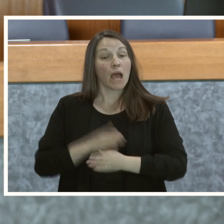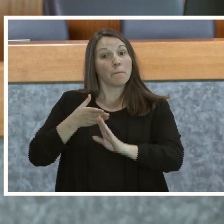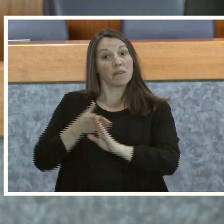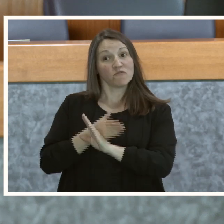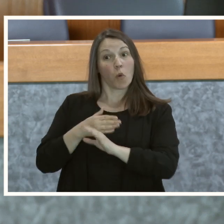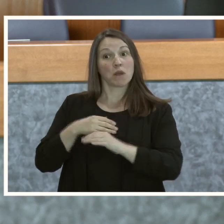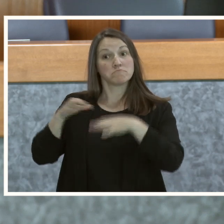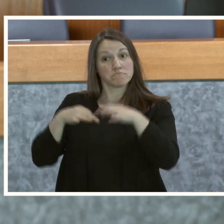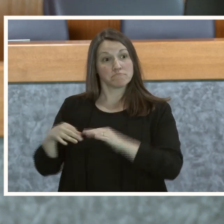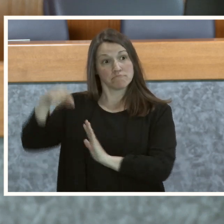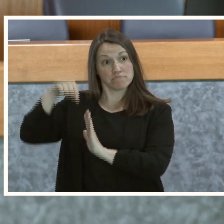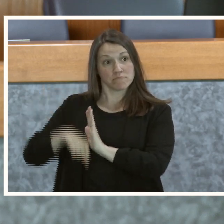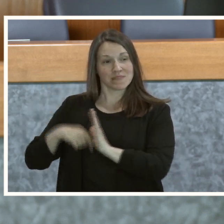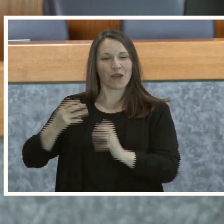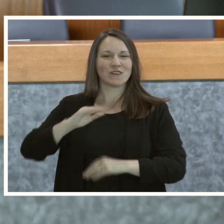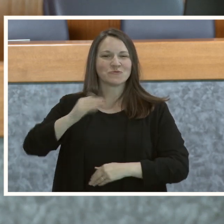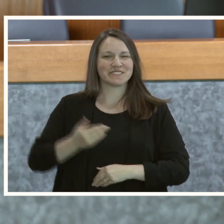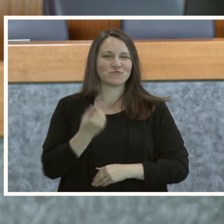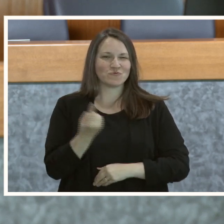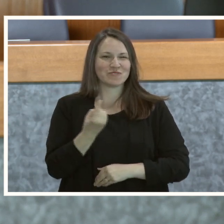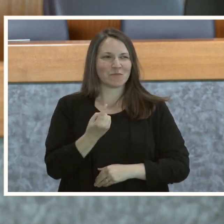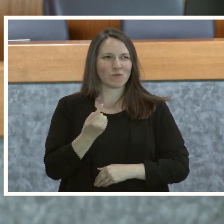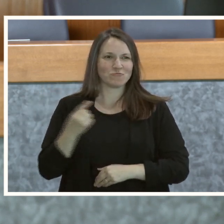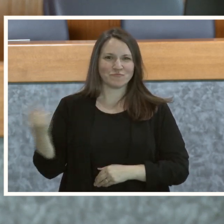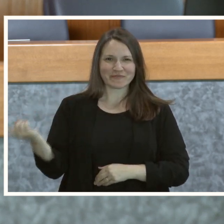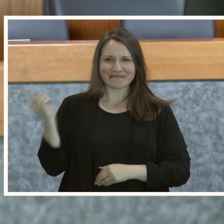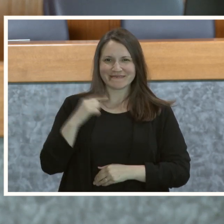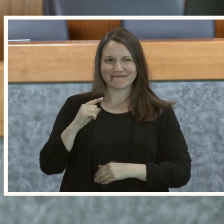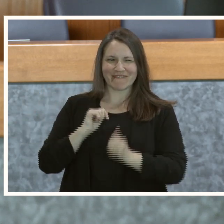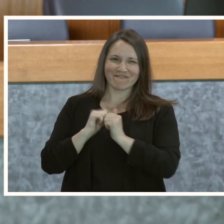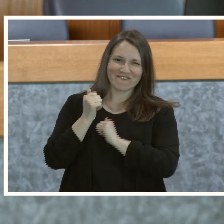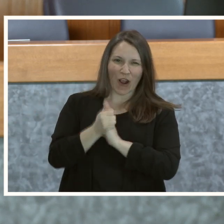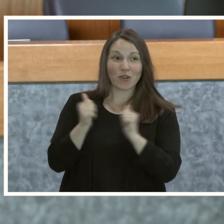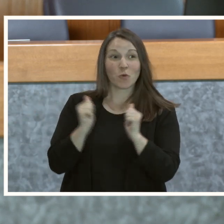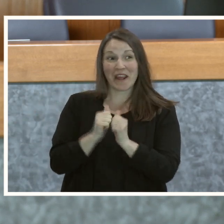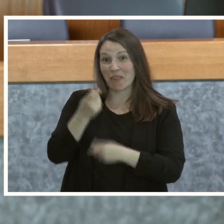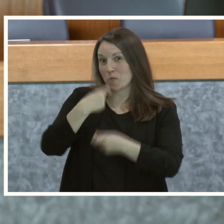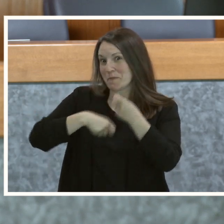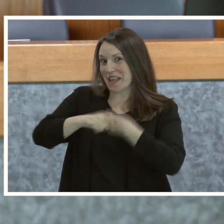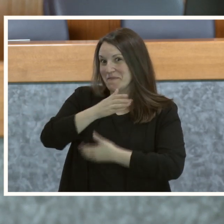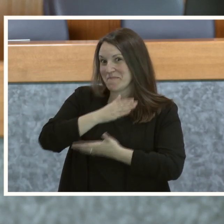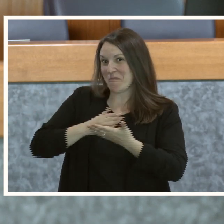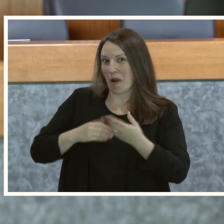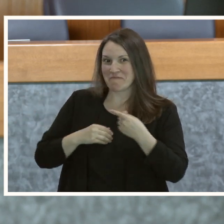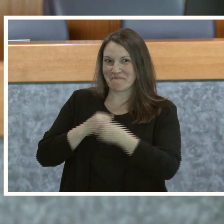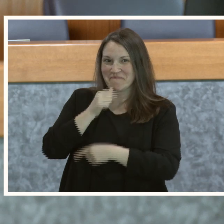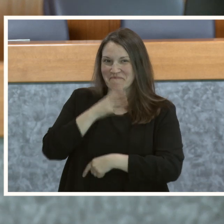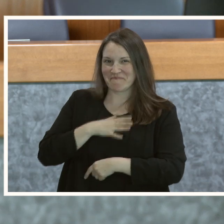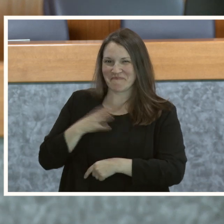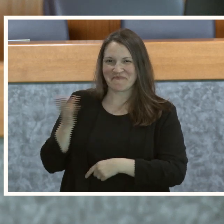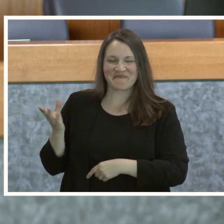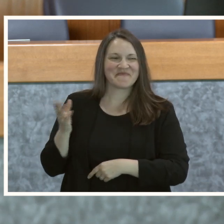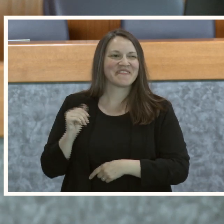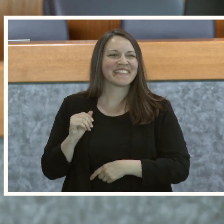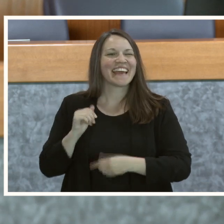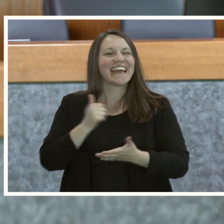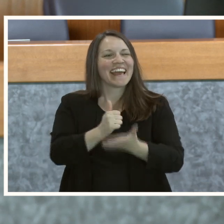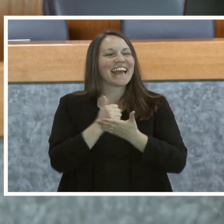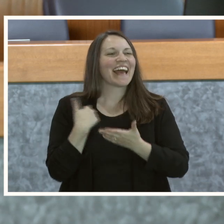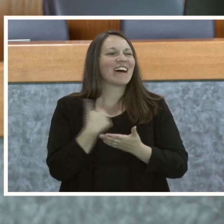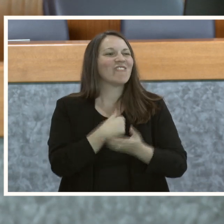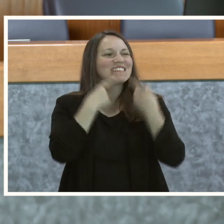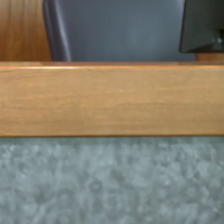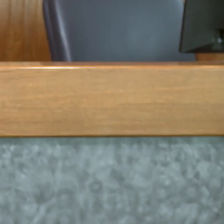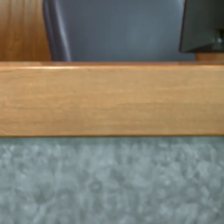introduce you to someone who came all this way with a replacement part to help us